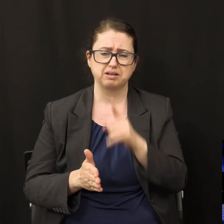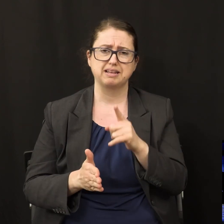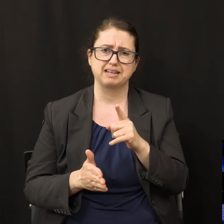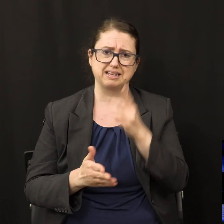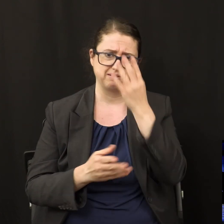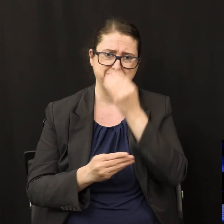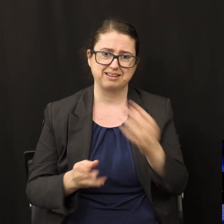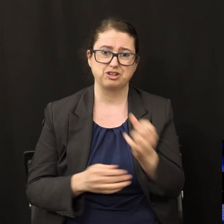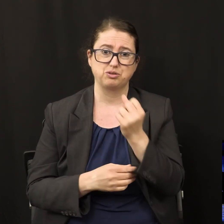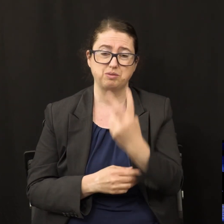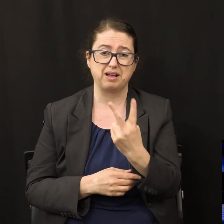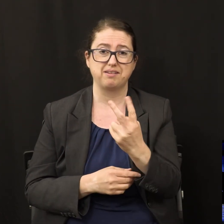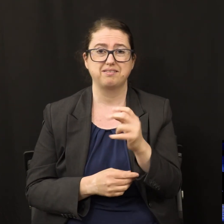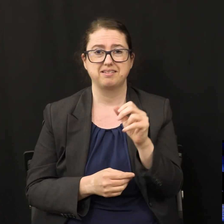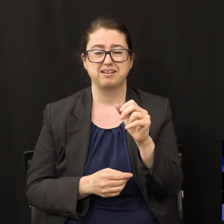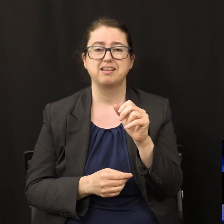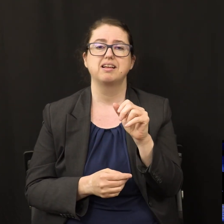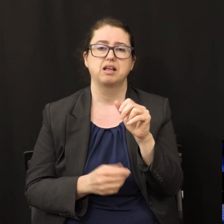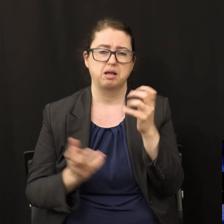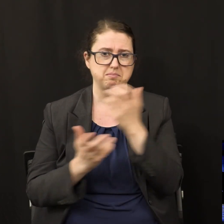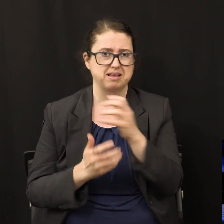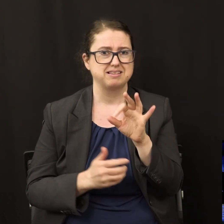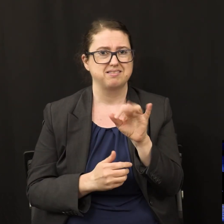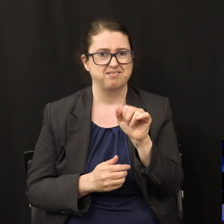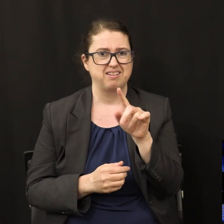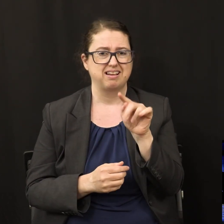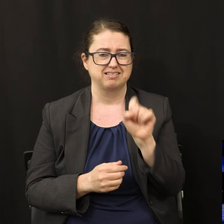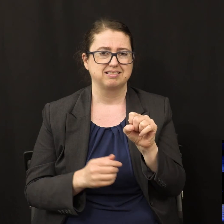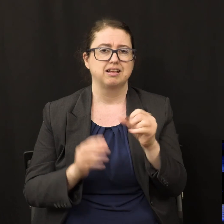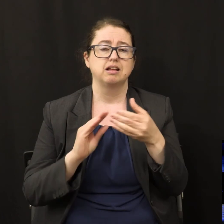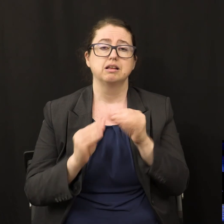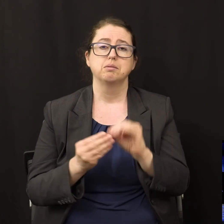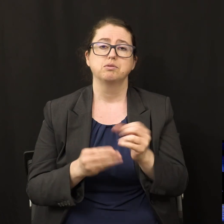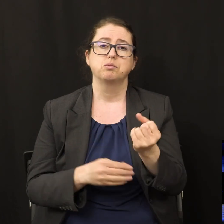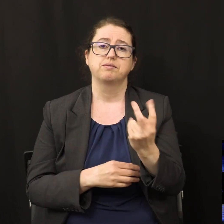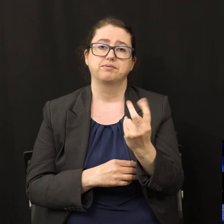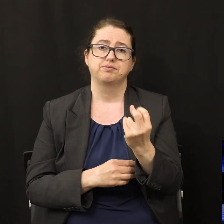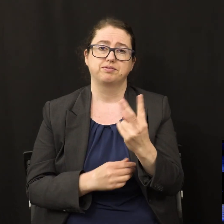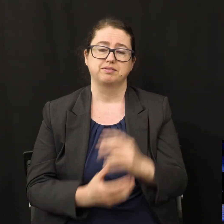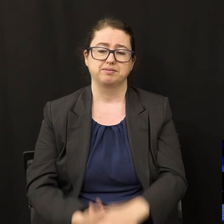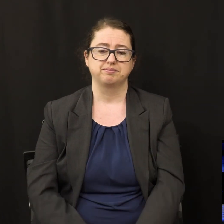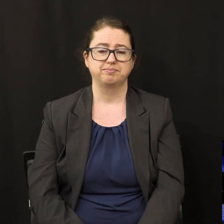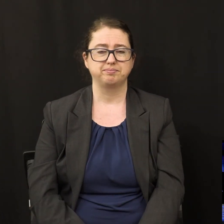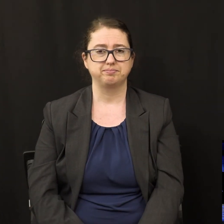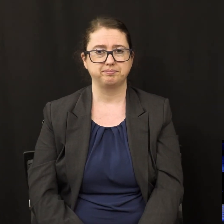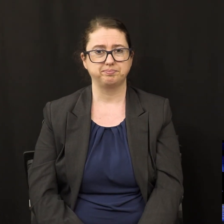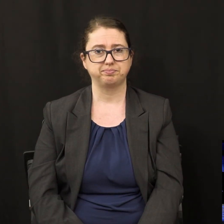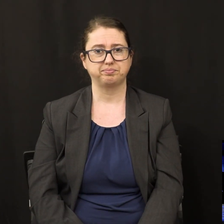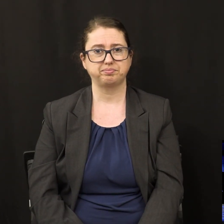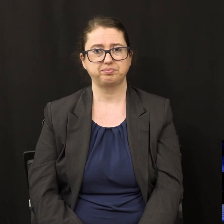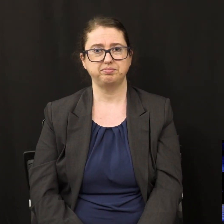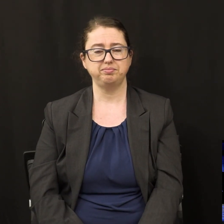we're talking about let's go to fact number twelve the final controversy